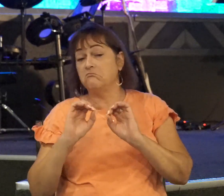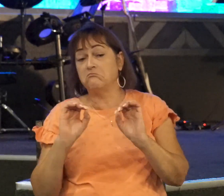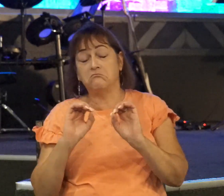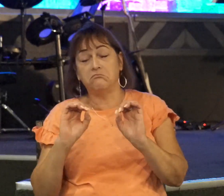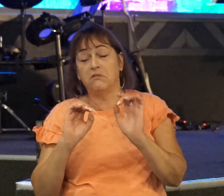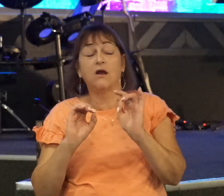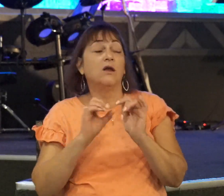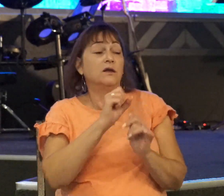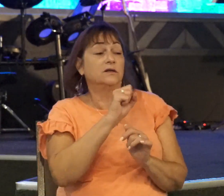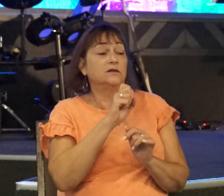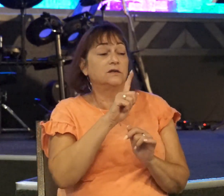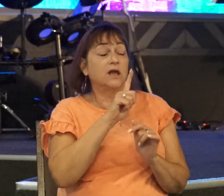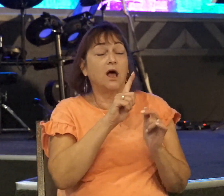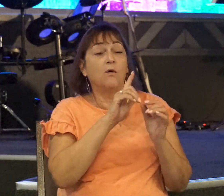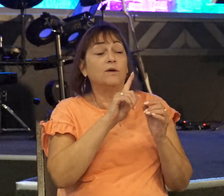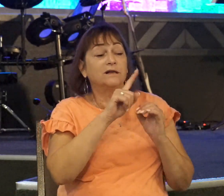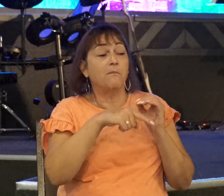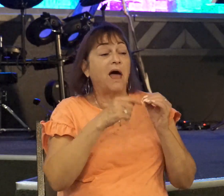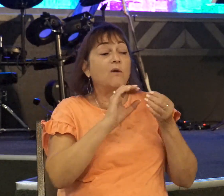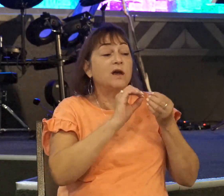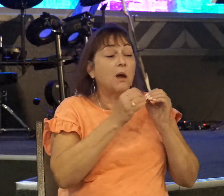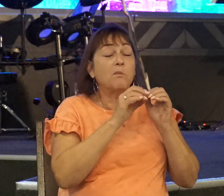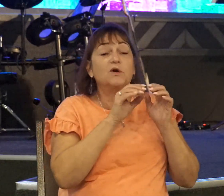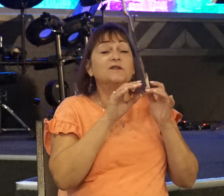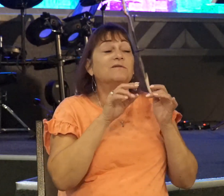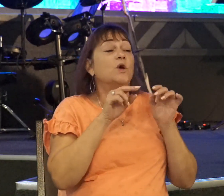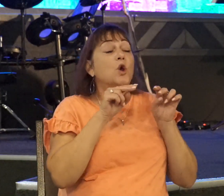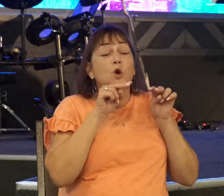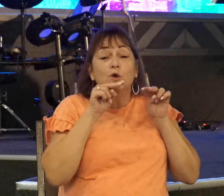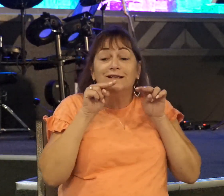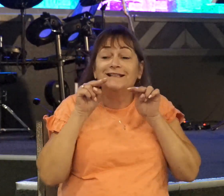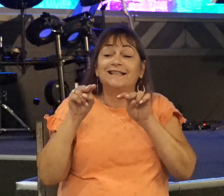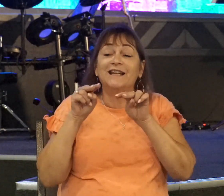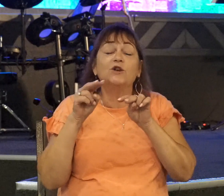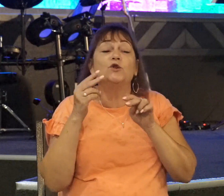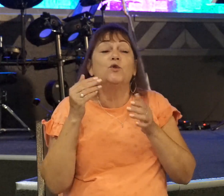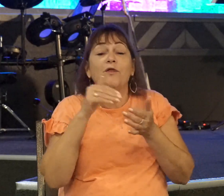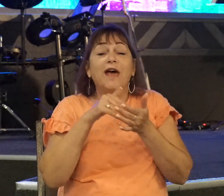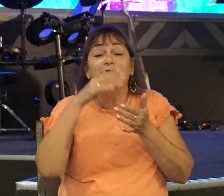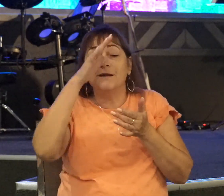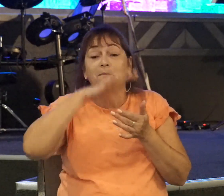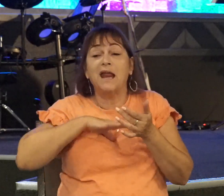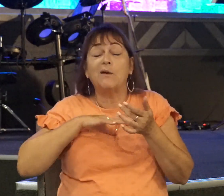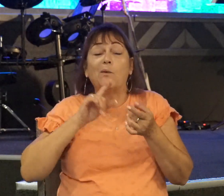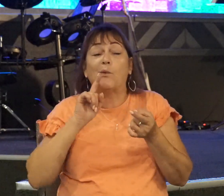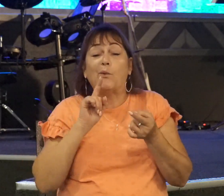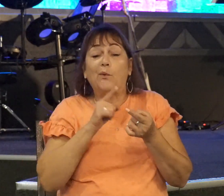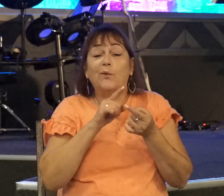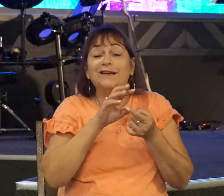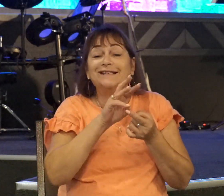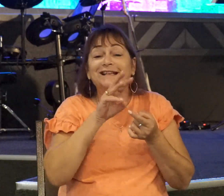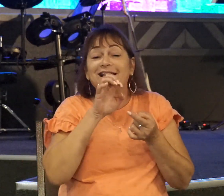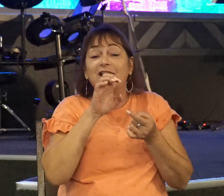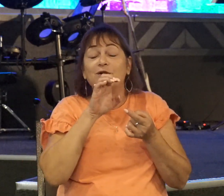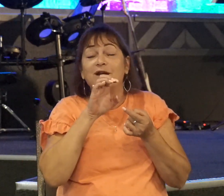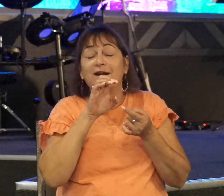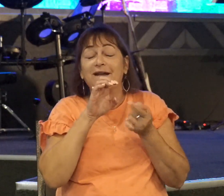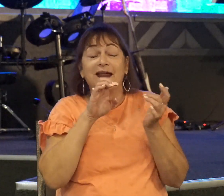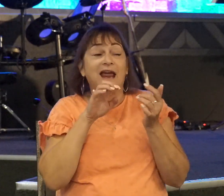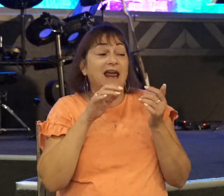the other hand, was all about numbers. Seeing his 2,000-man army dwindle to 600 men threw him into a state of panic and rash